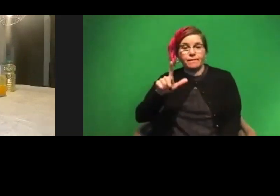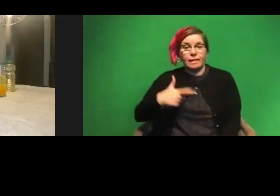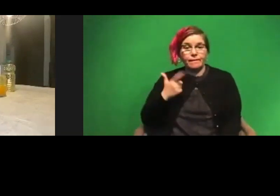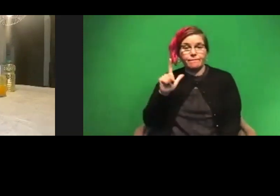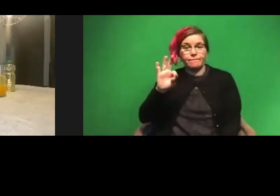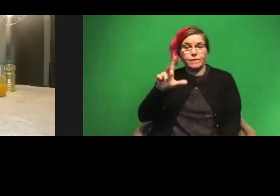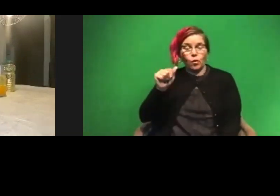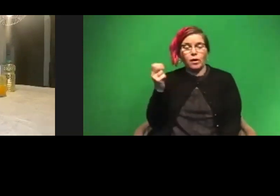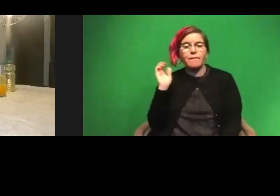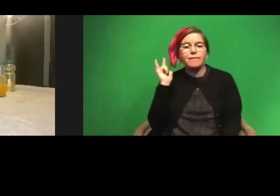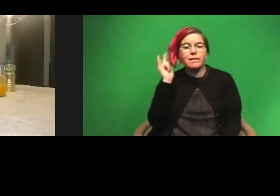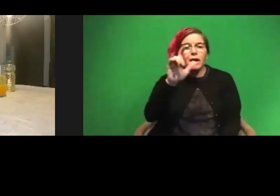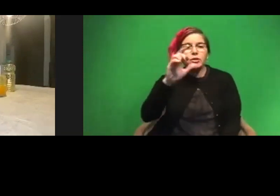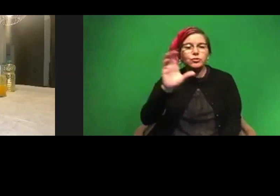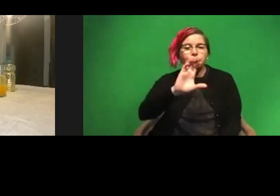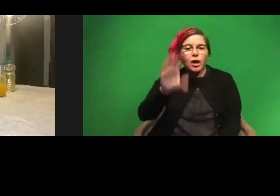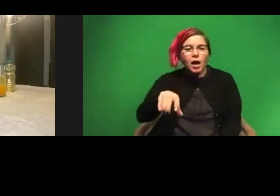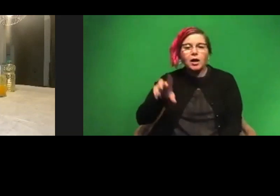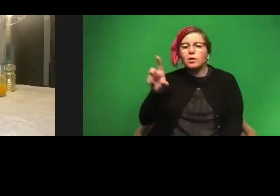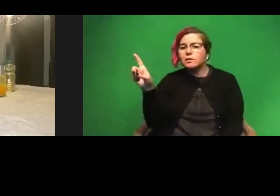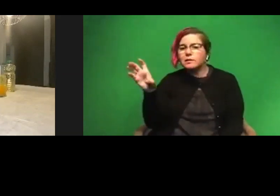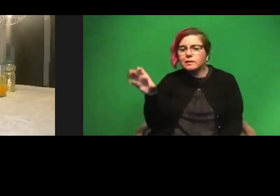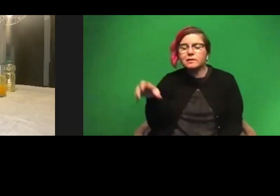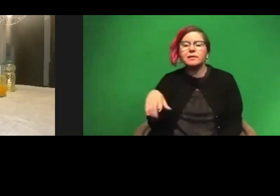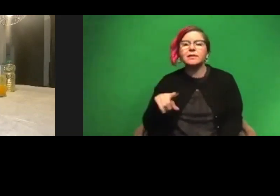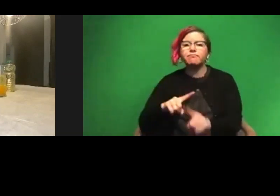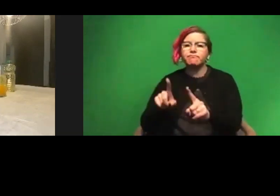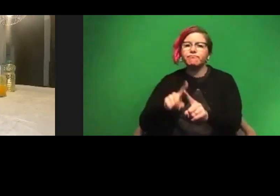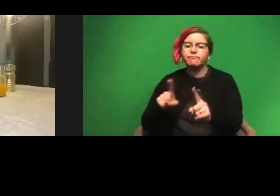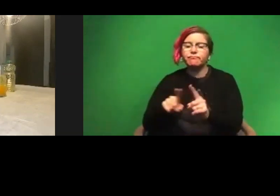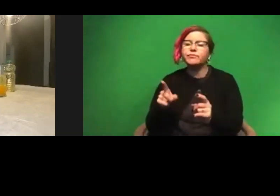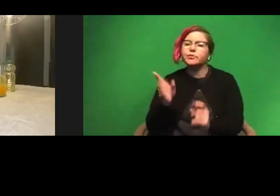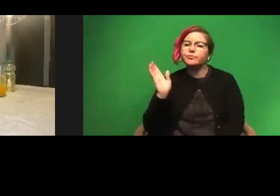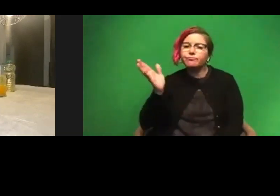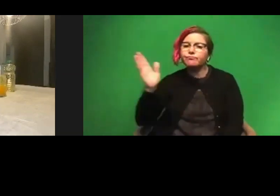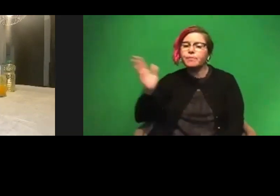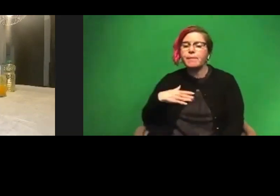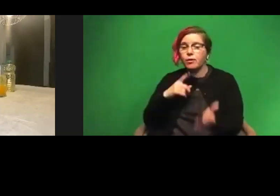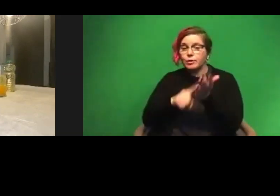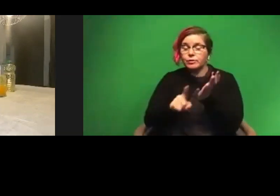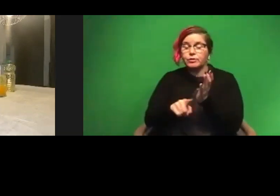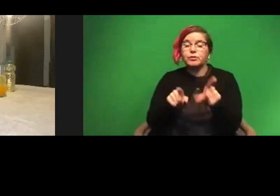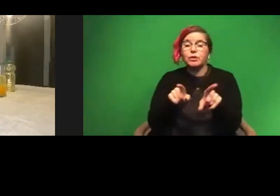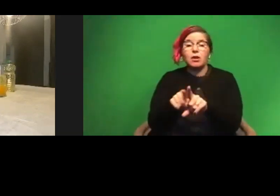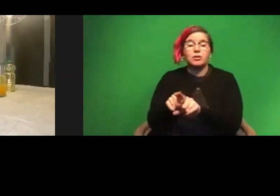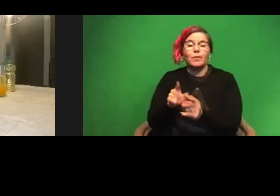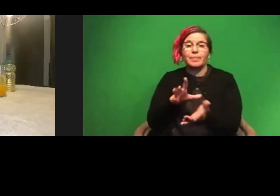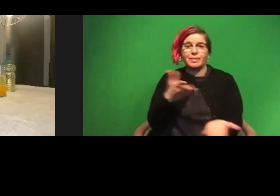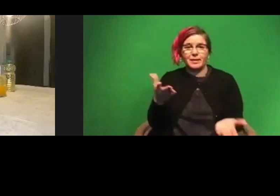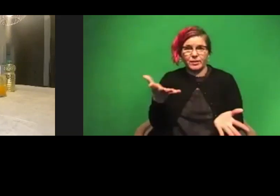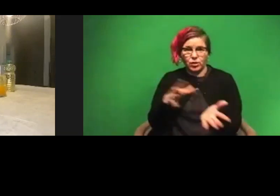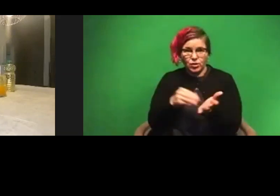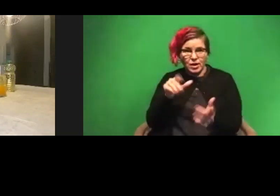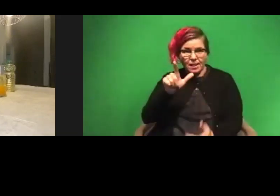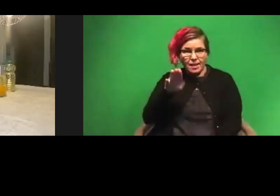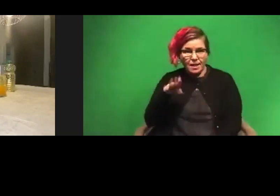Chicago, DC, and you know, just other places to present my research, as well as the things that I learned in the lab. I've gone from